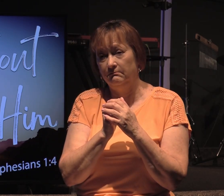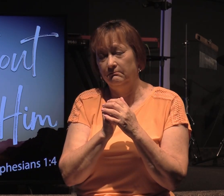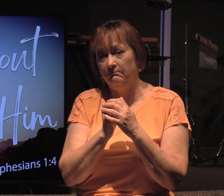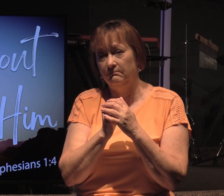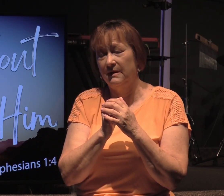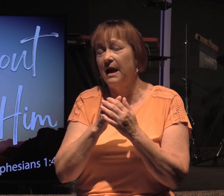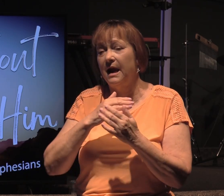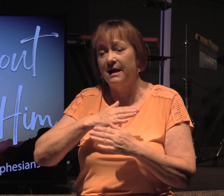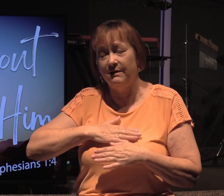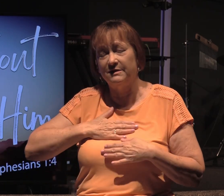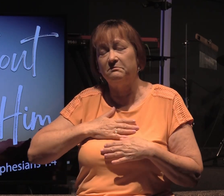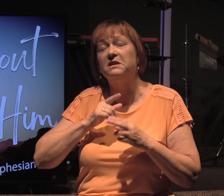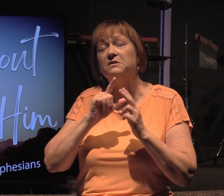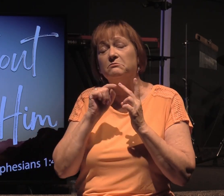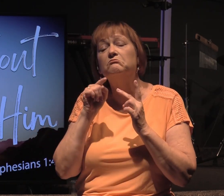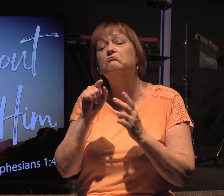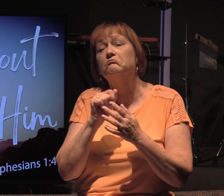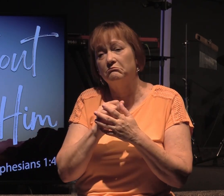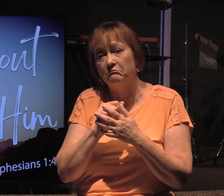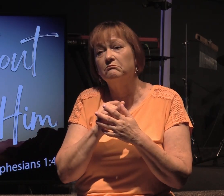and he was pleased to make that choice